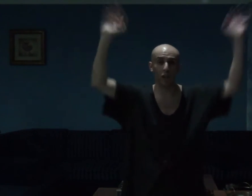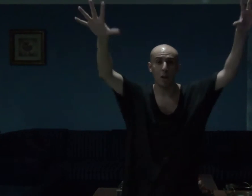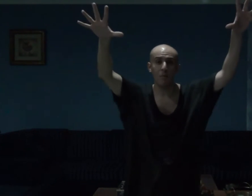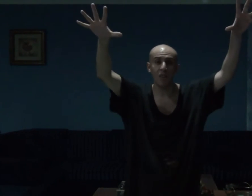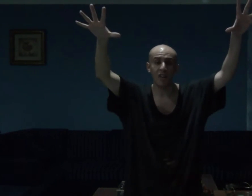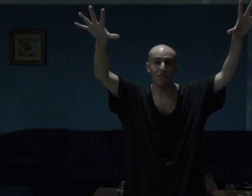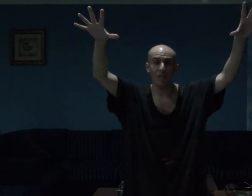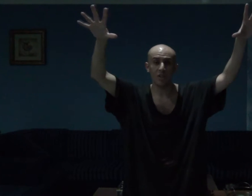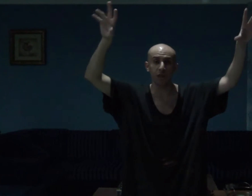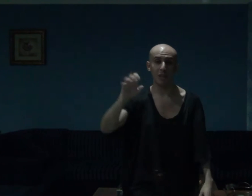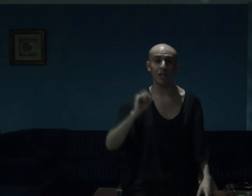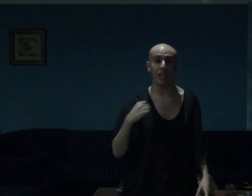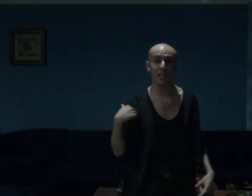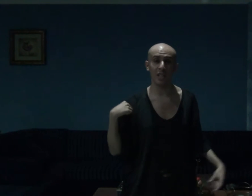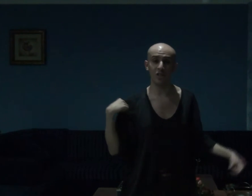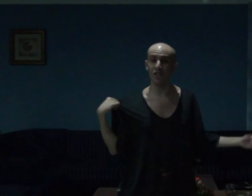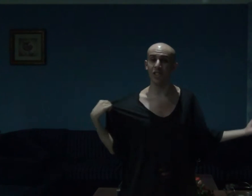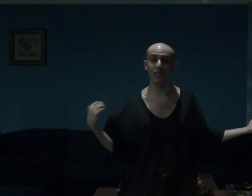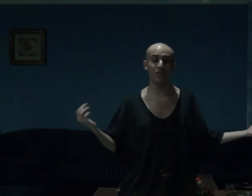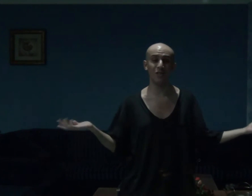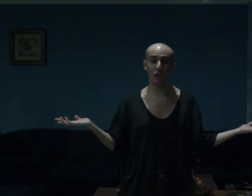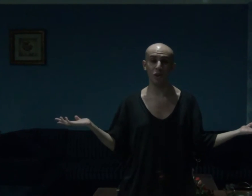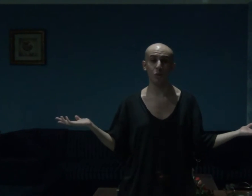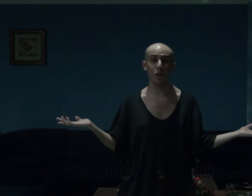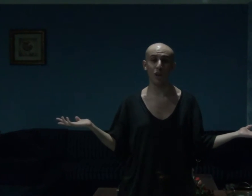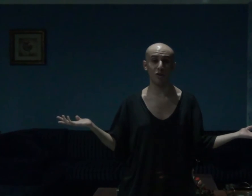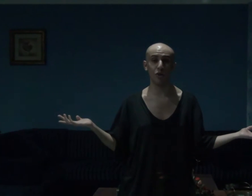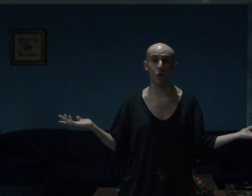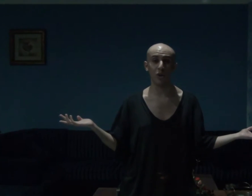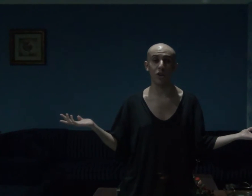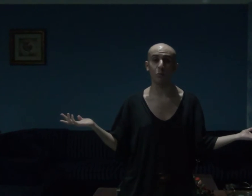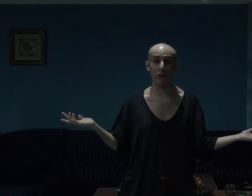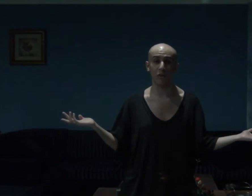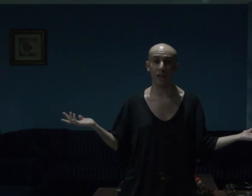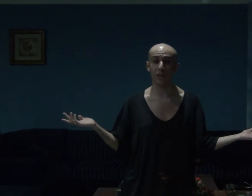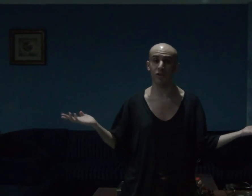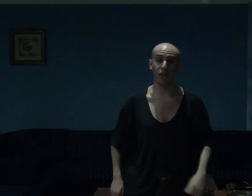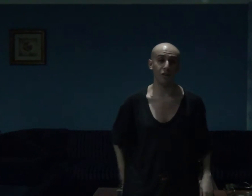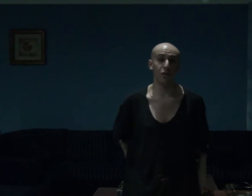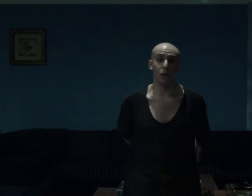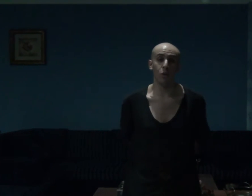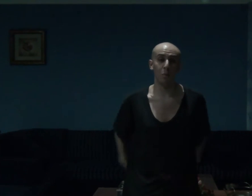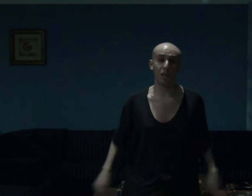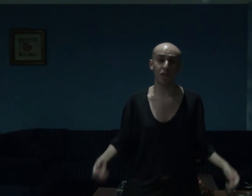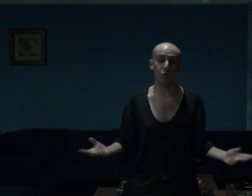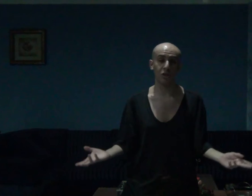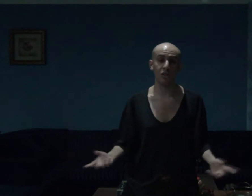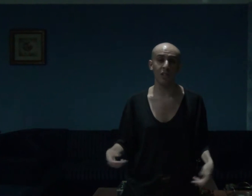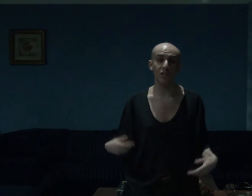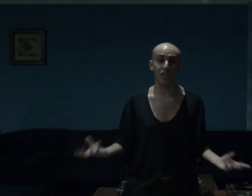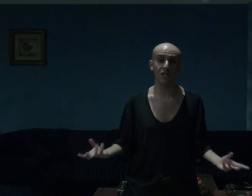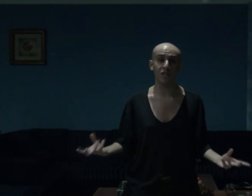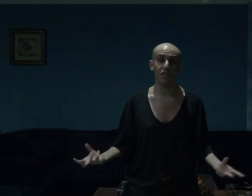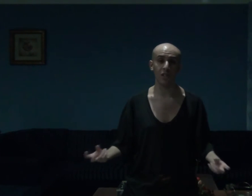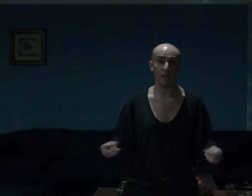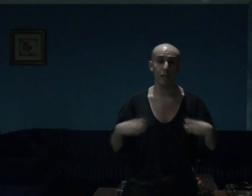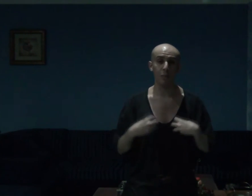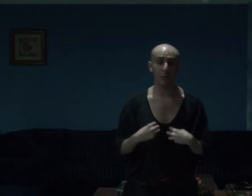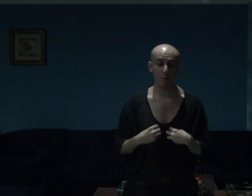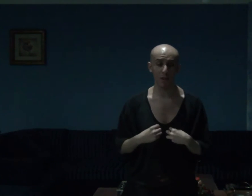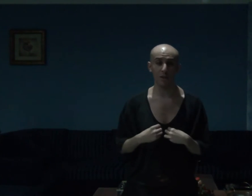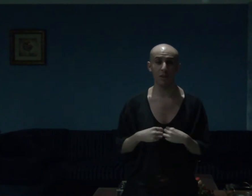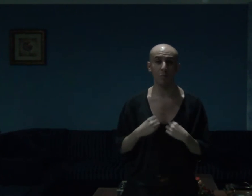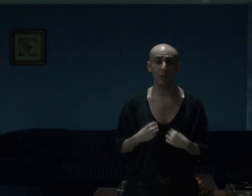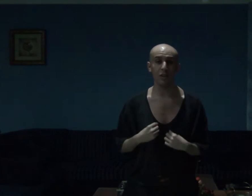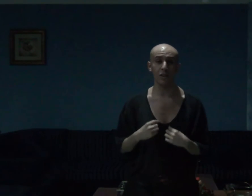actual top five list, but yeah, guys and gals, was 2020 perfect? Fuck no, but it was still a decent year